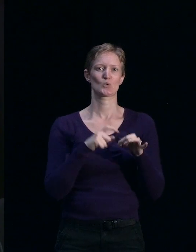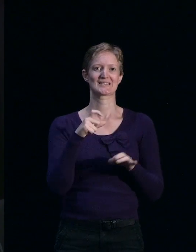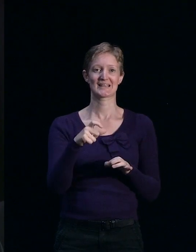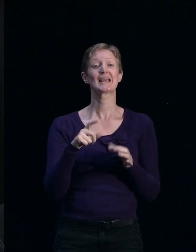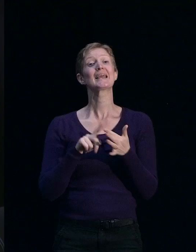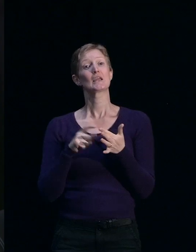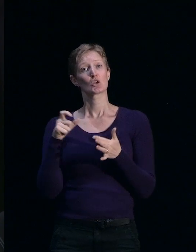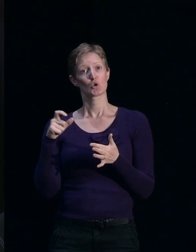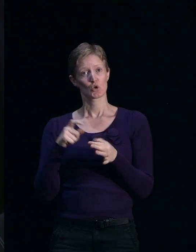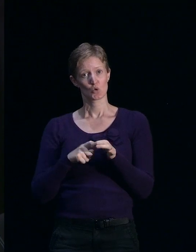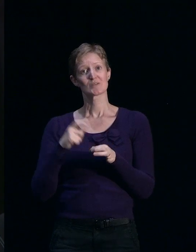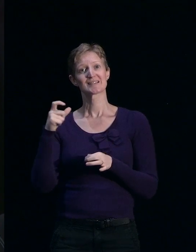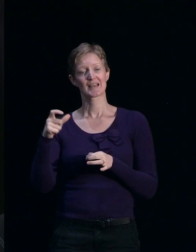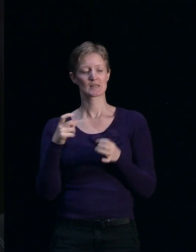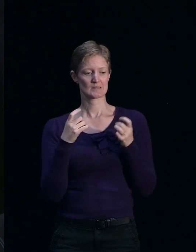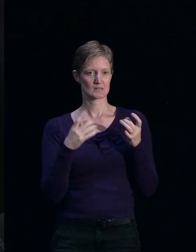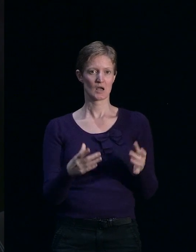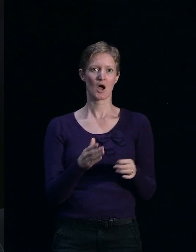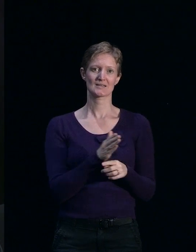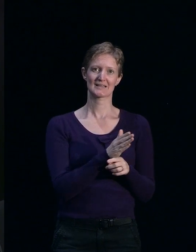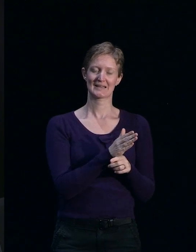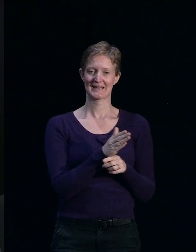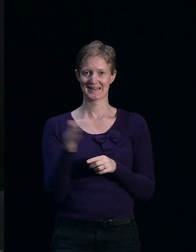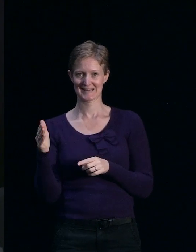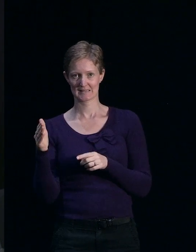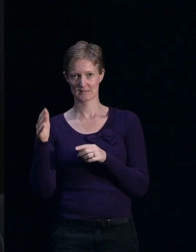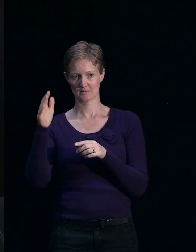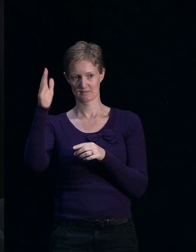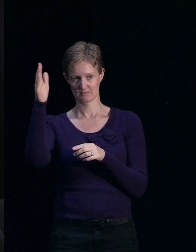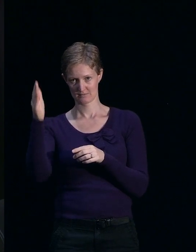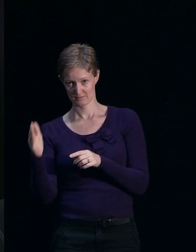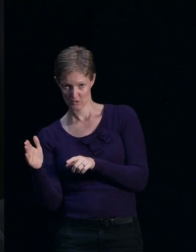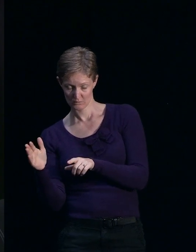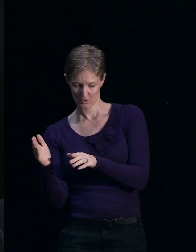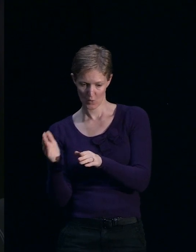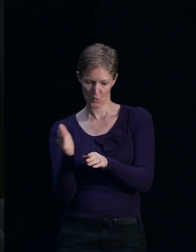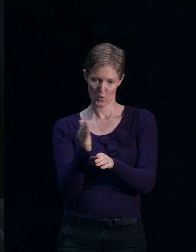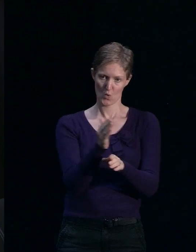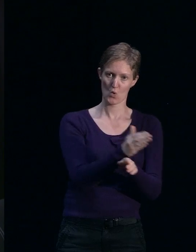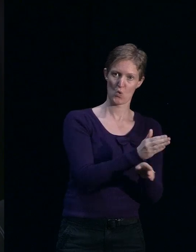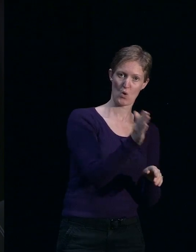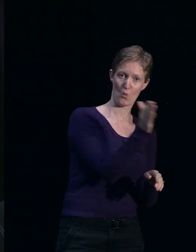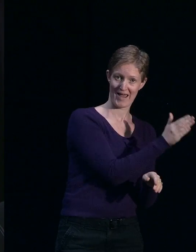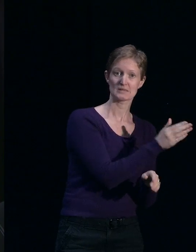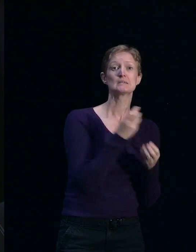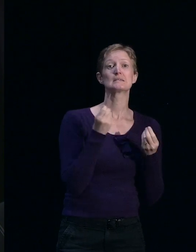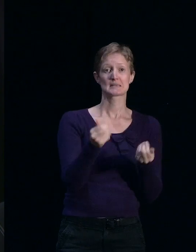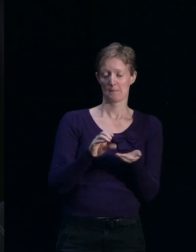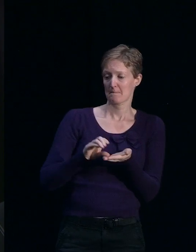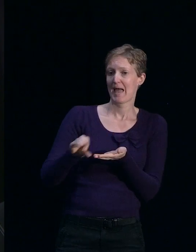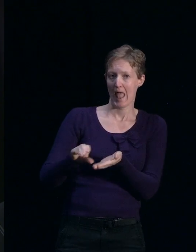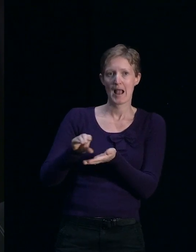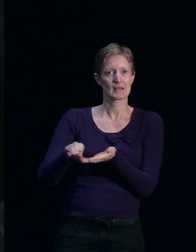land assessments from east to west and land payments have started in small numbers but are due to begin in bigger numbers.